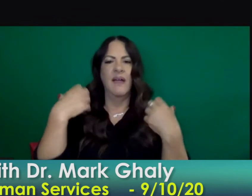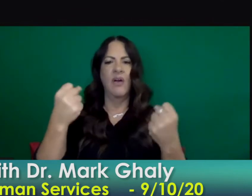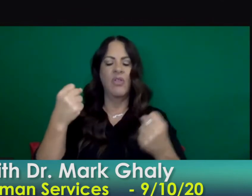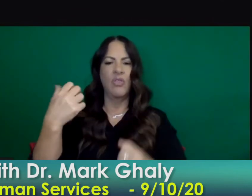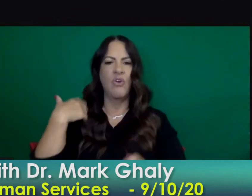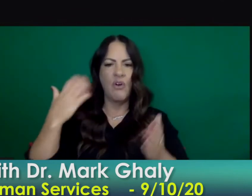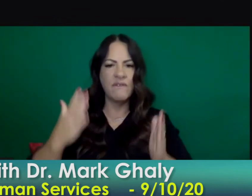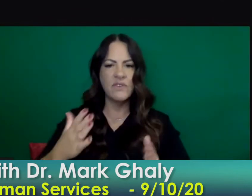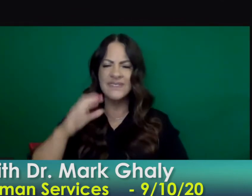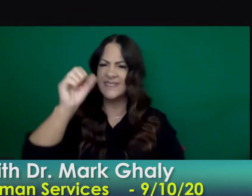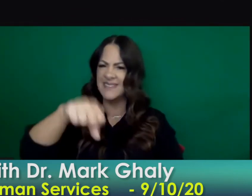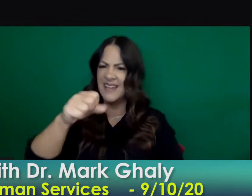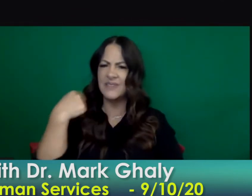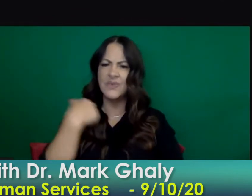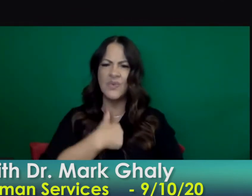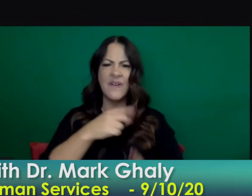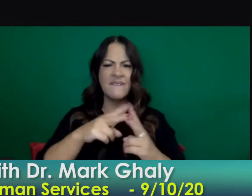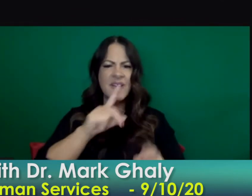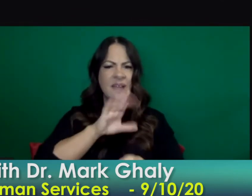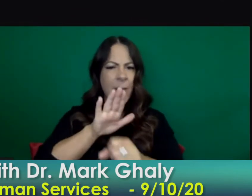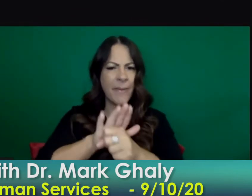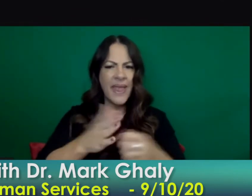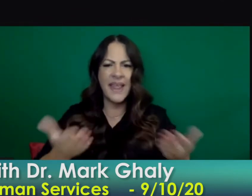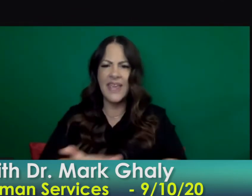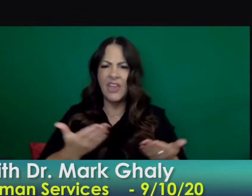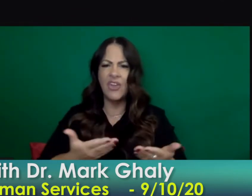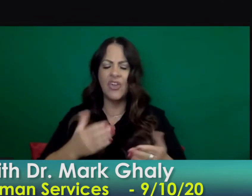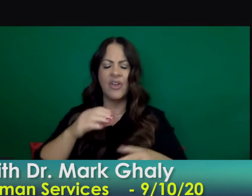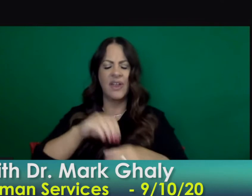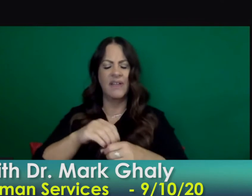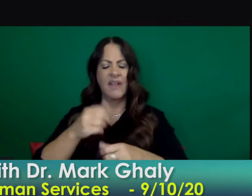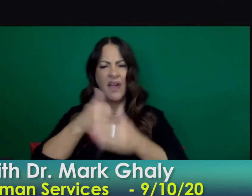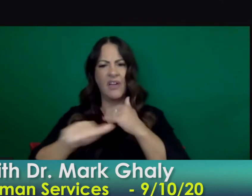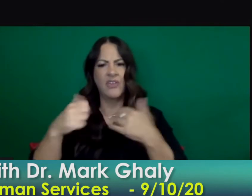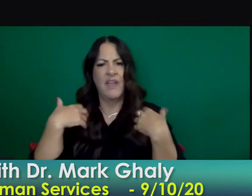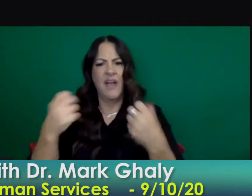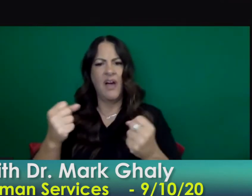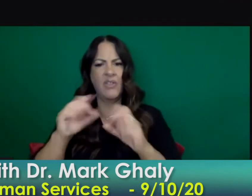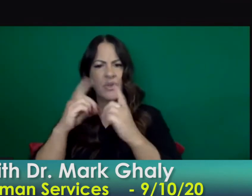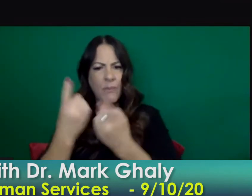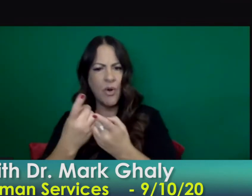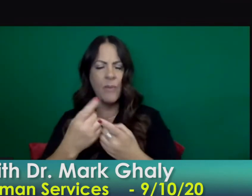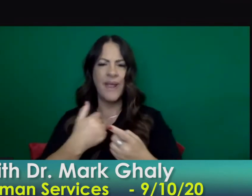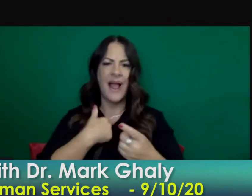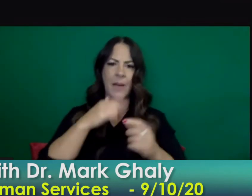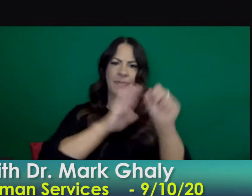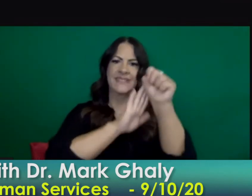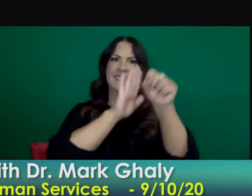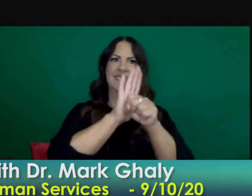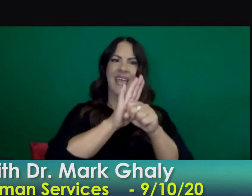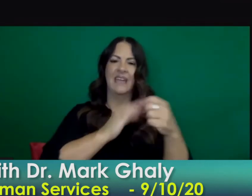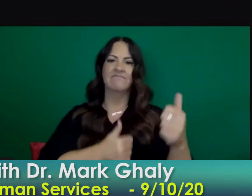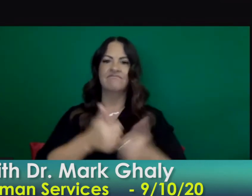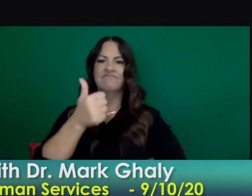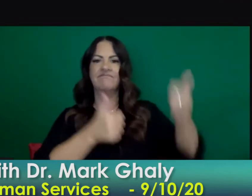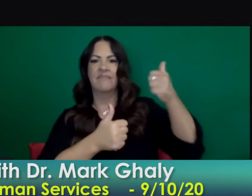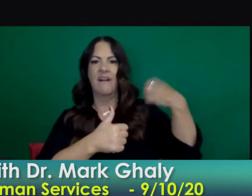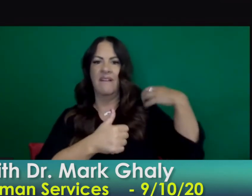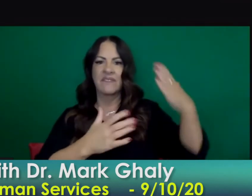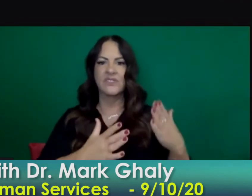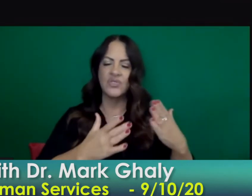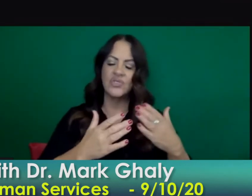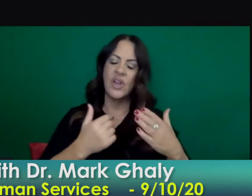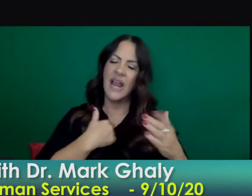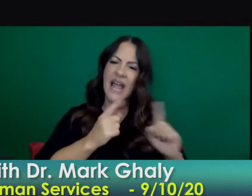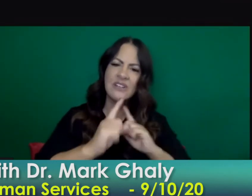absolutely committed uh here at the state health department and uh acting state health officer we actually talk to our local health officers